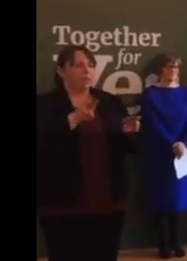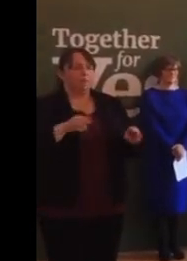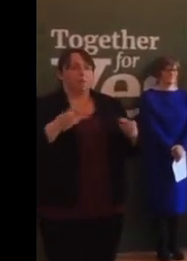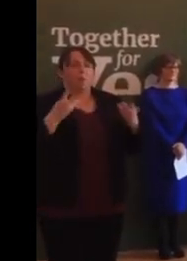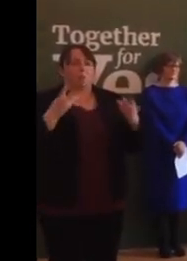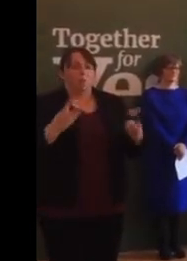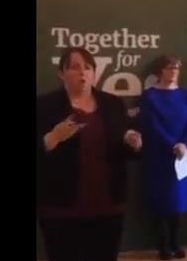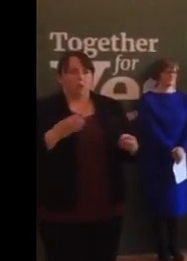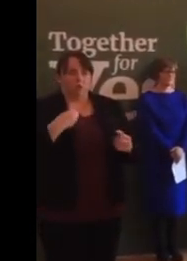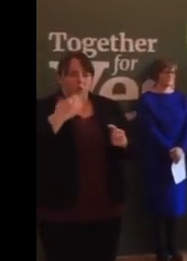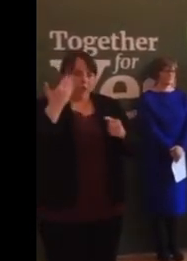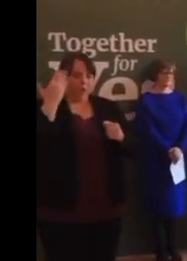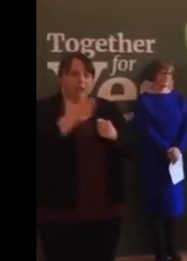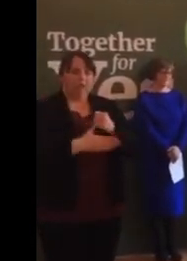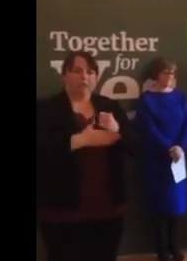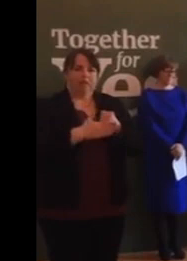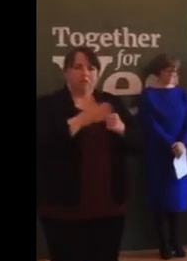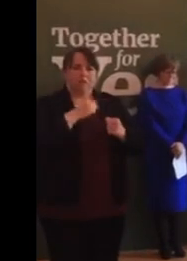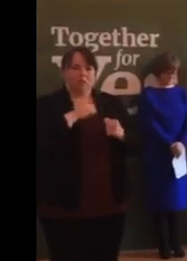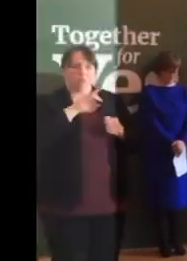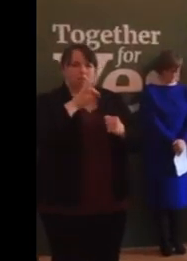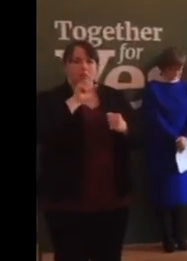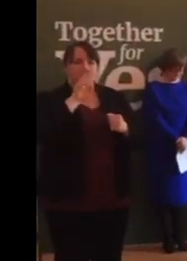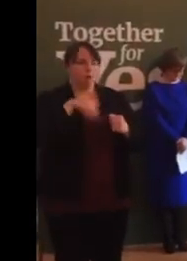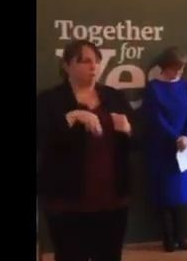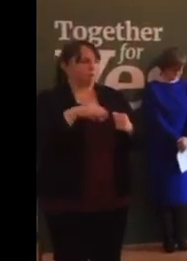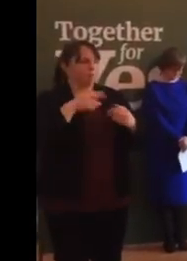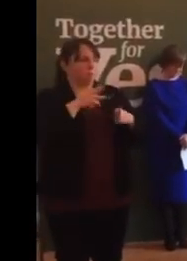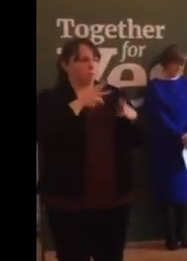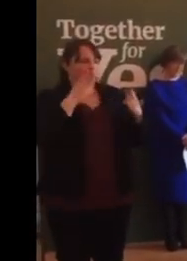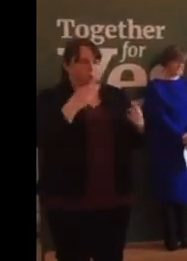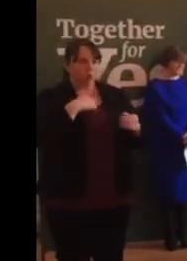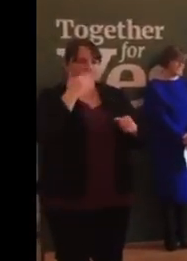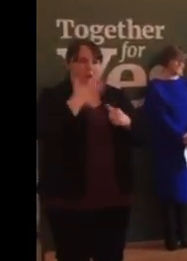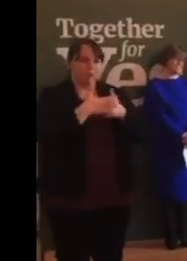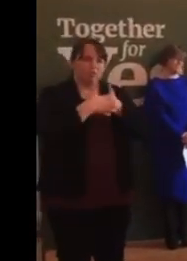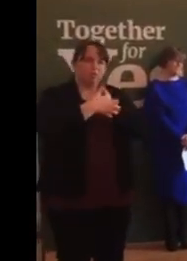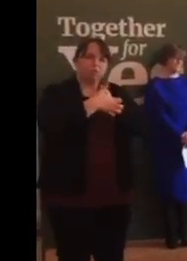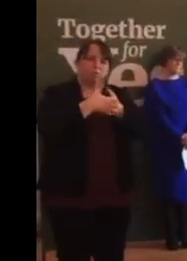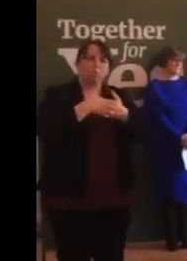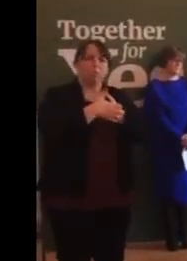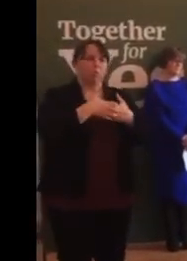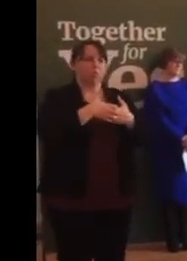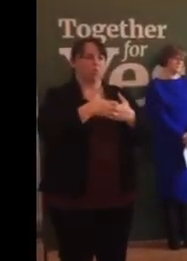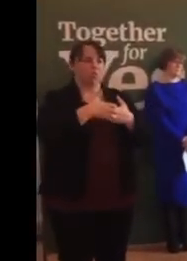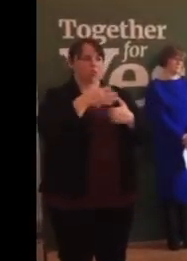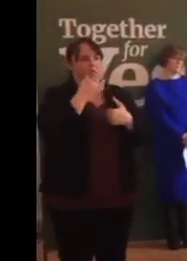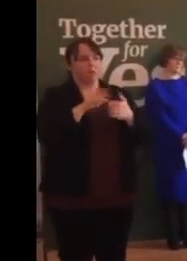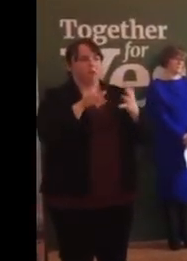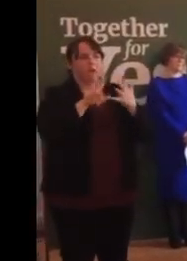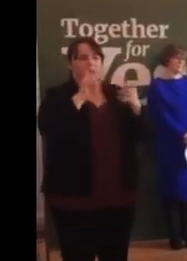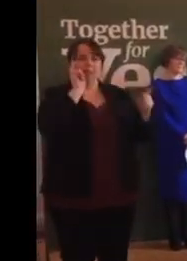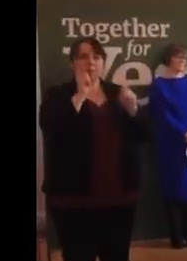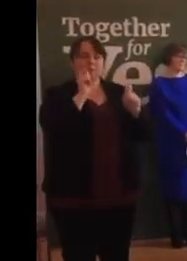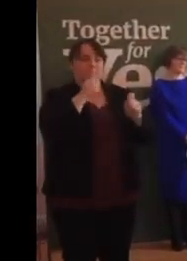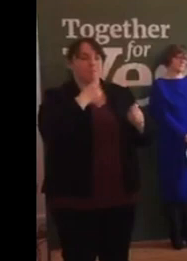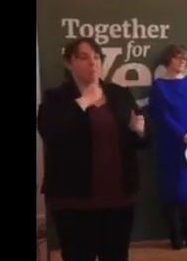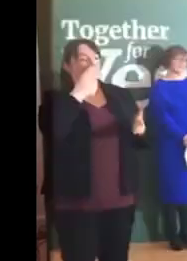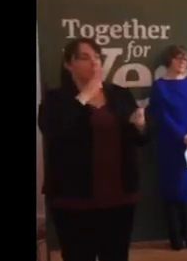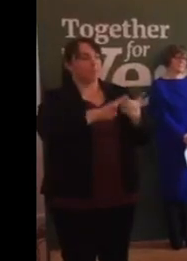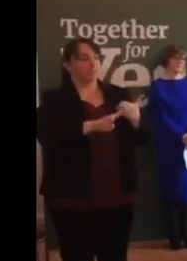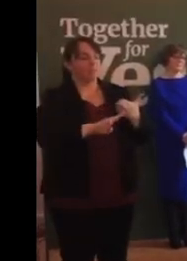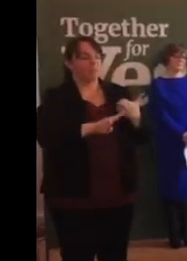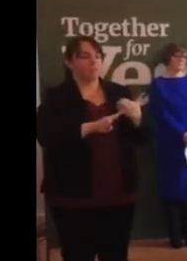to put an end to the harm and the real cruelty of the 8th amendment. So our messages